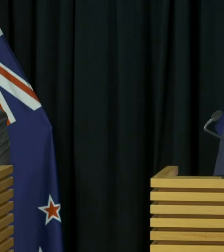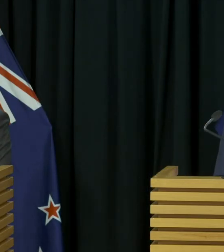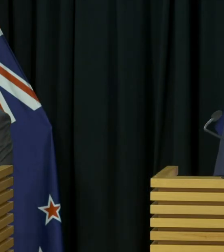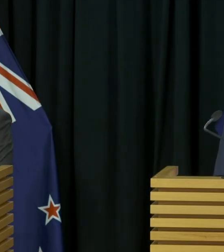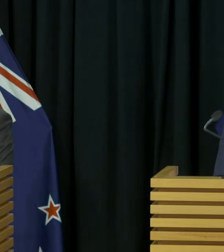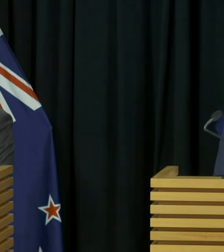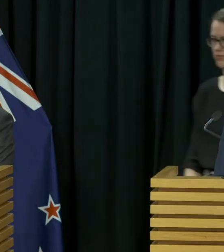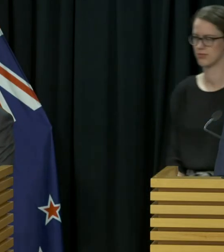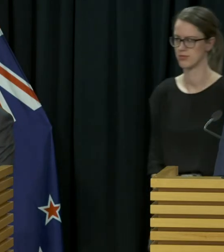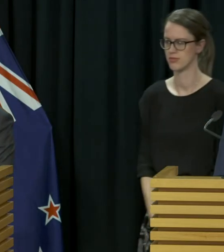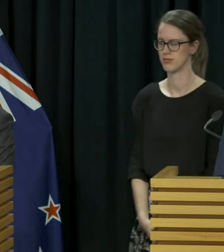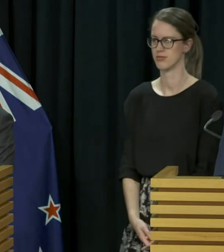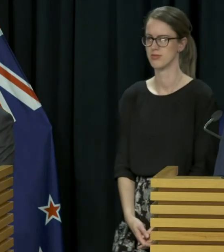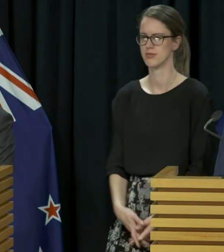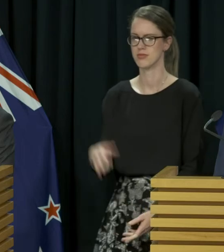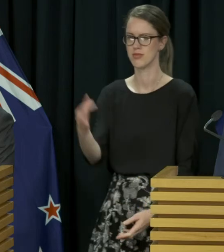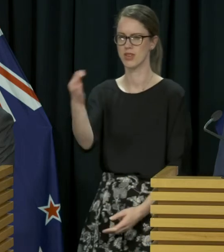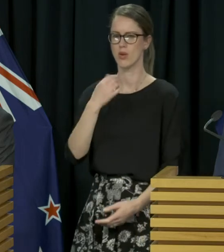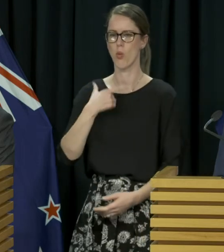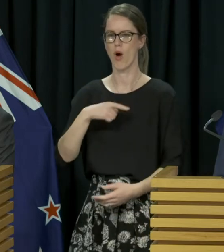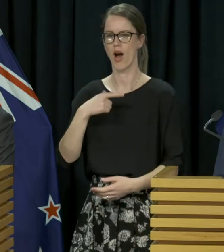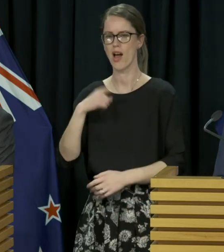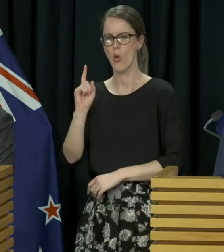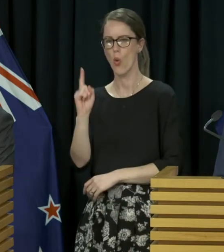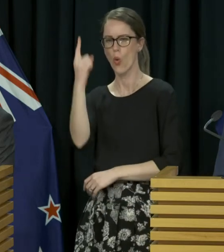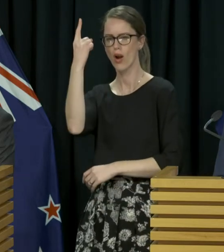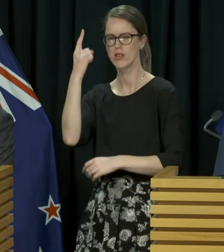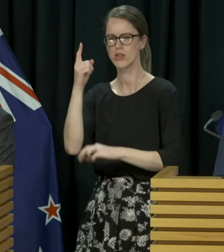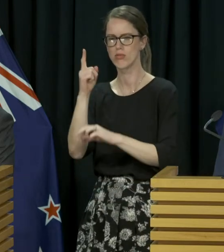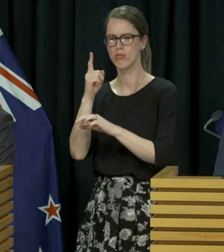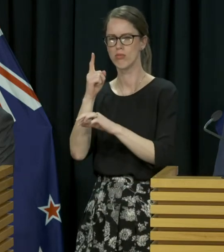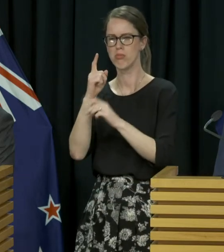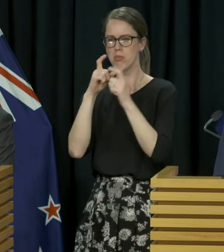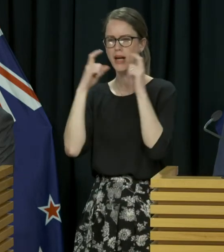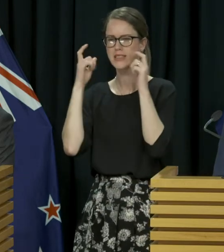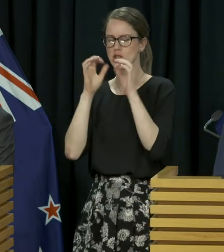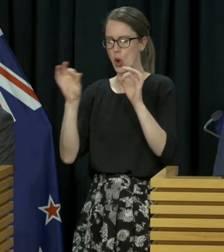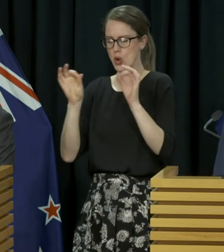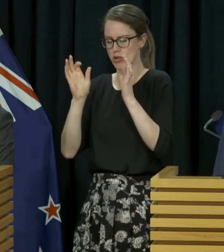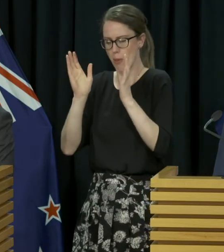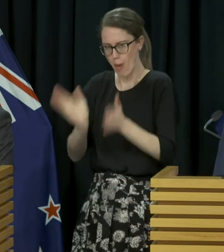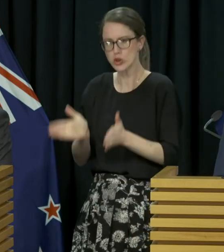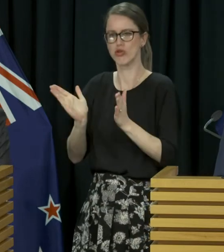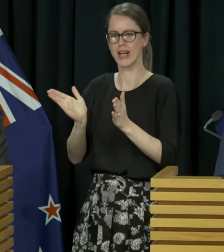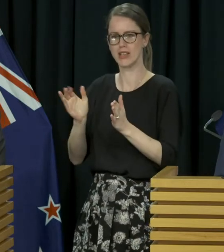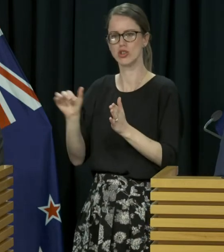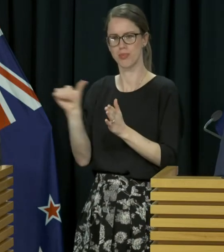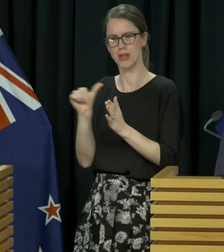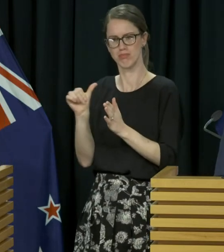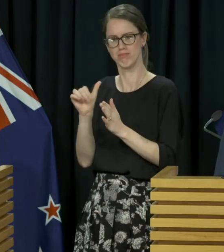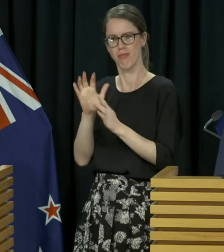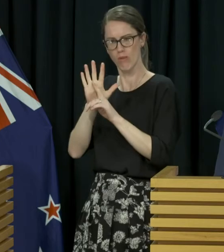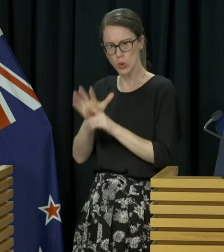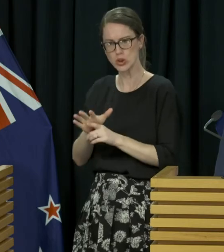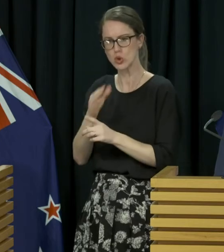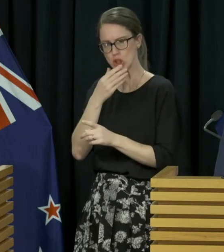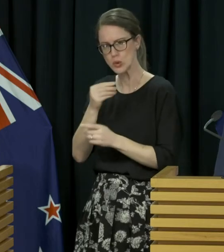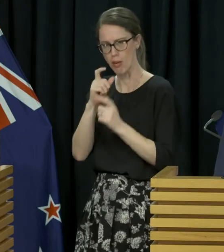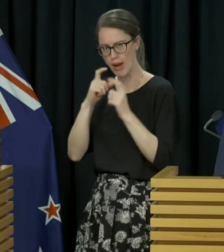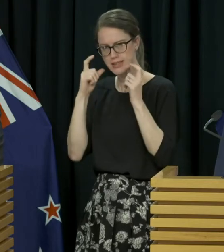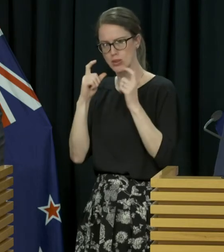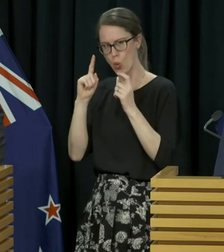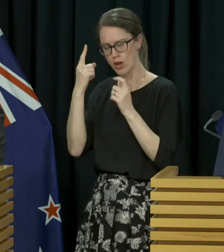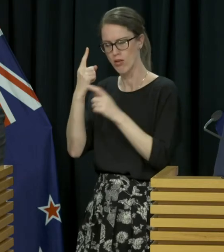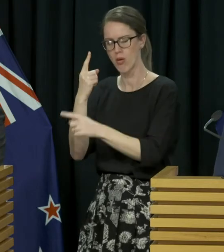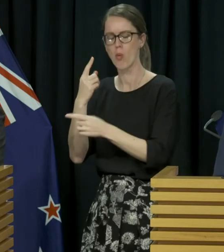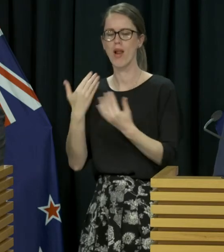made masks compulsory on public transport in Auckland when the majority of people clearly aren't following the recommendation right now? Look, at alert level one, our view at